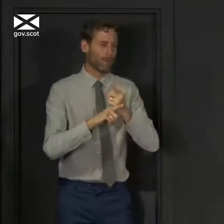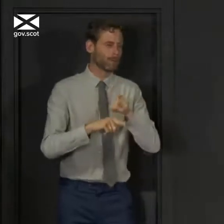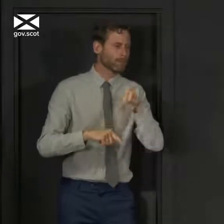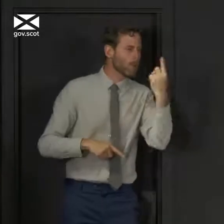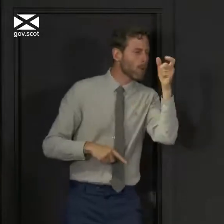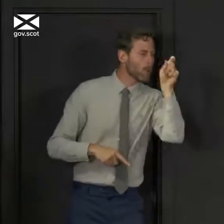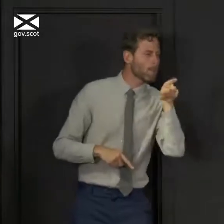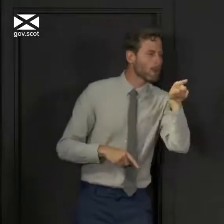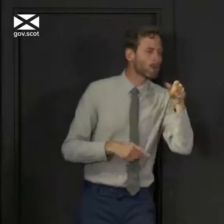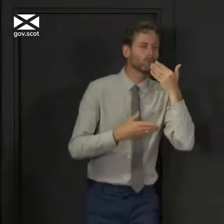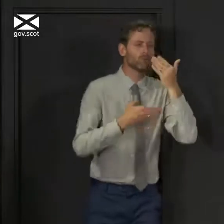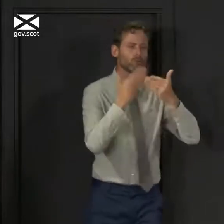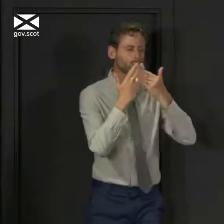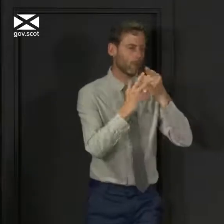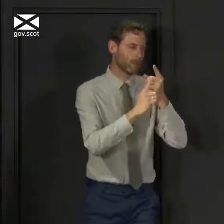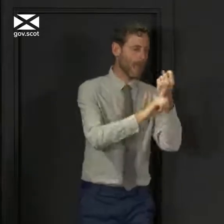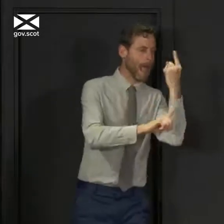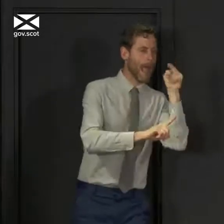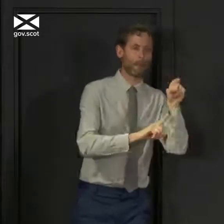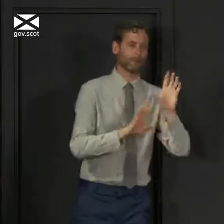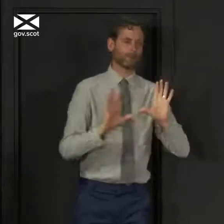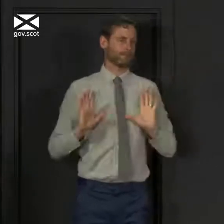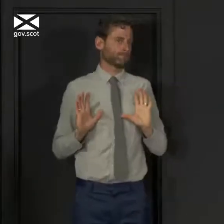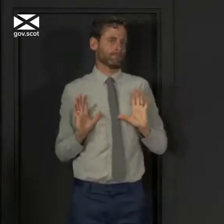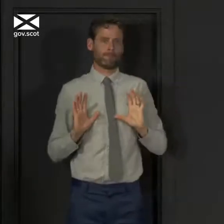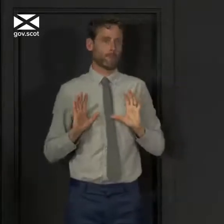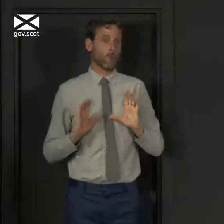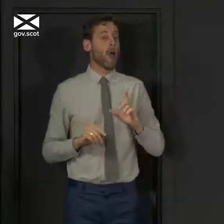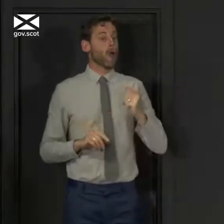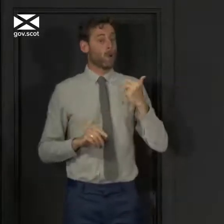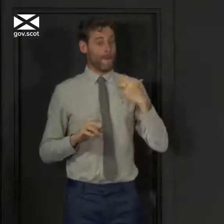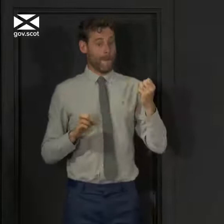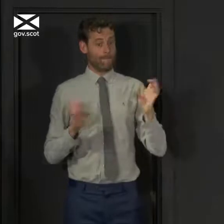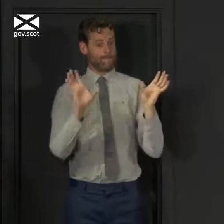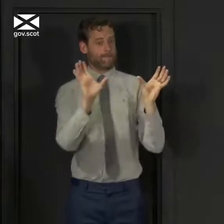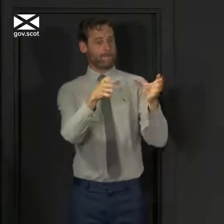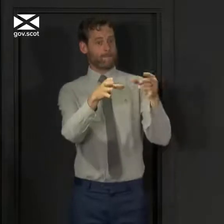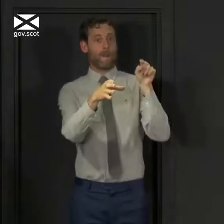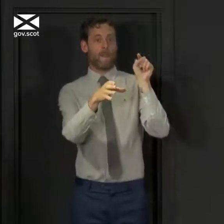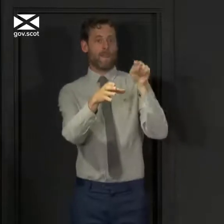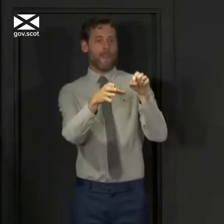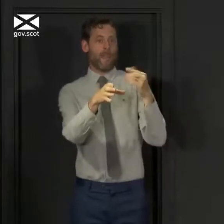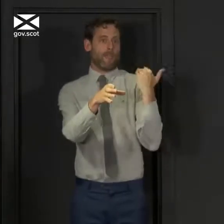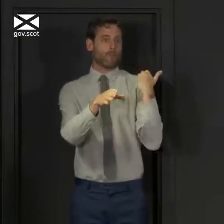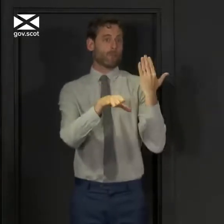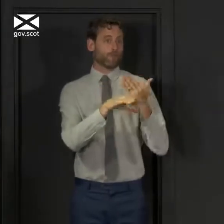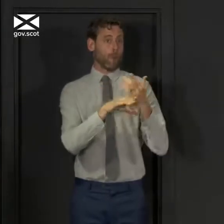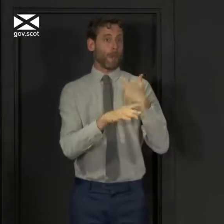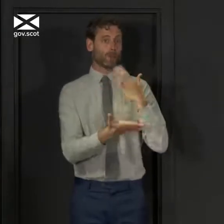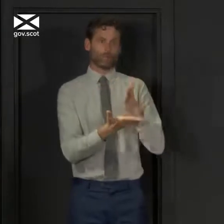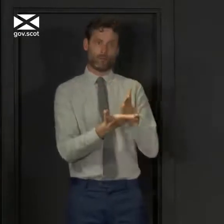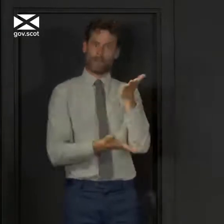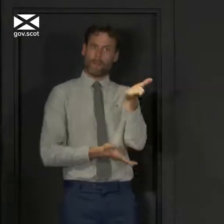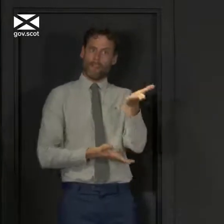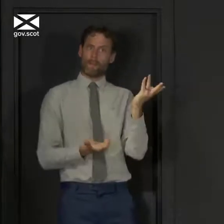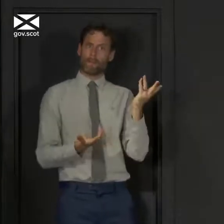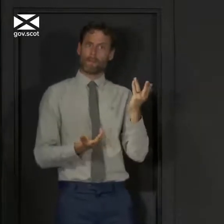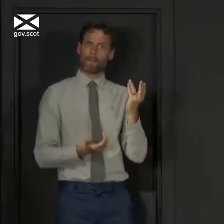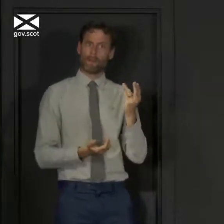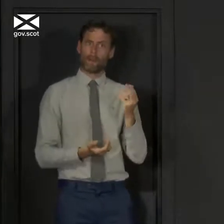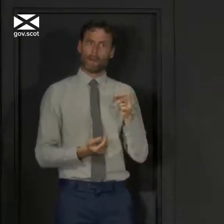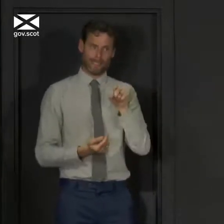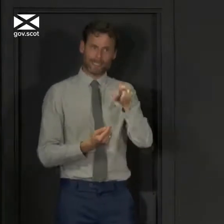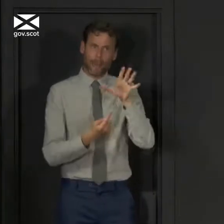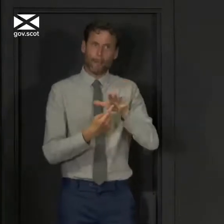circumstances here because it is the people that we trust to make these judgments that we should enable to make them. And that is going to be really